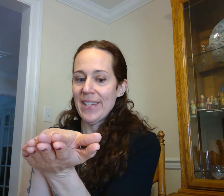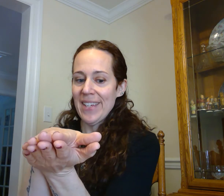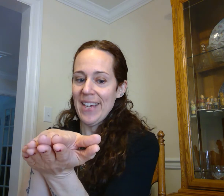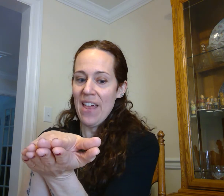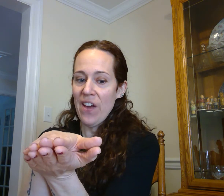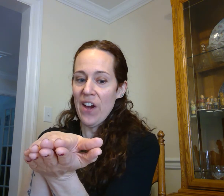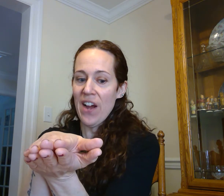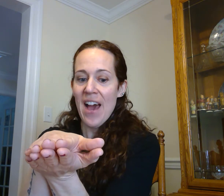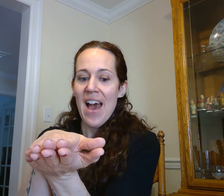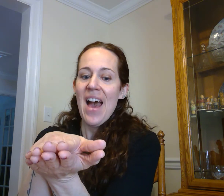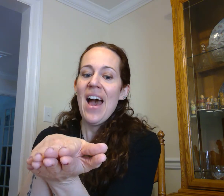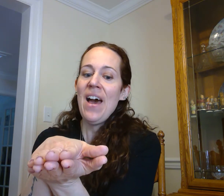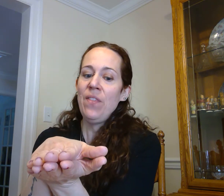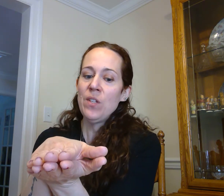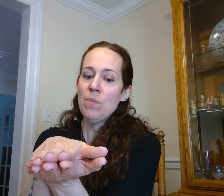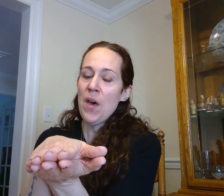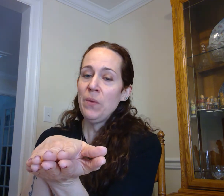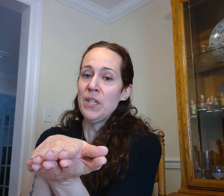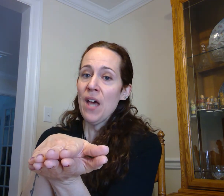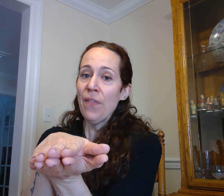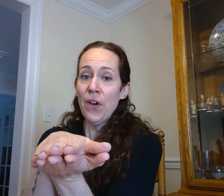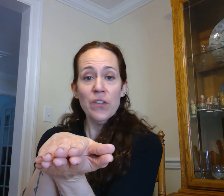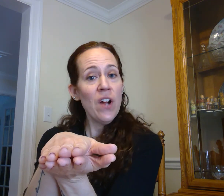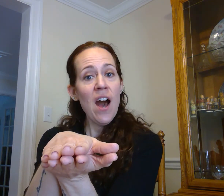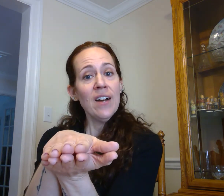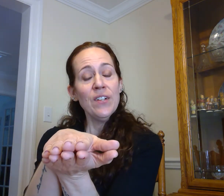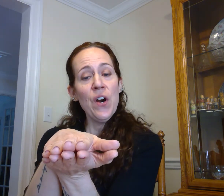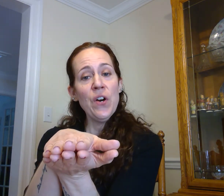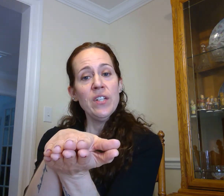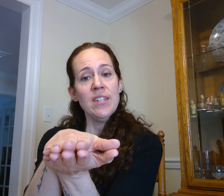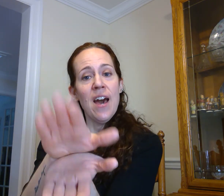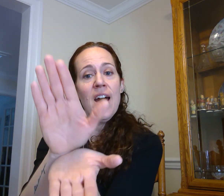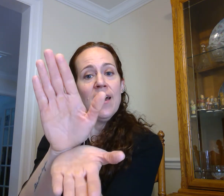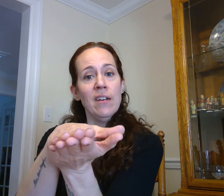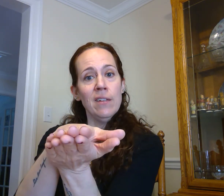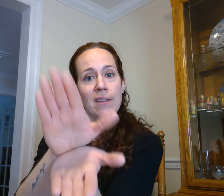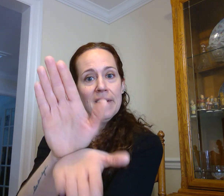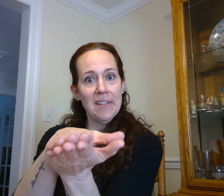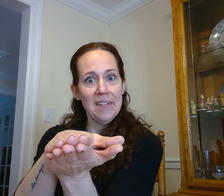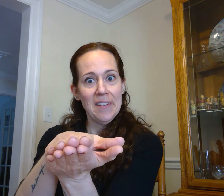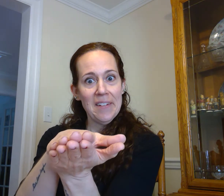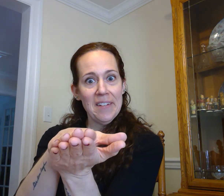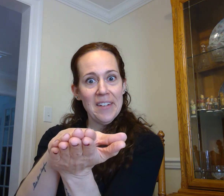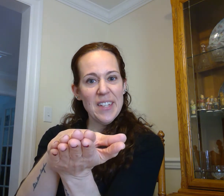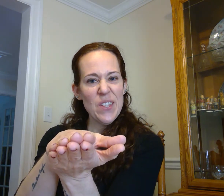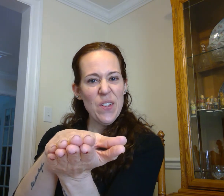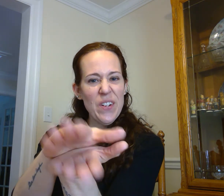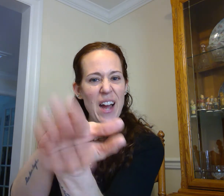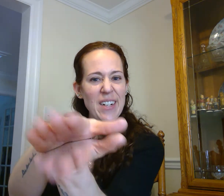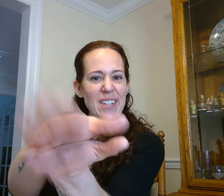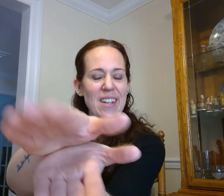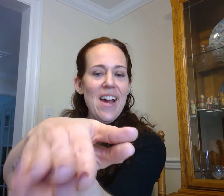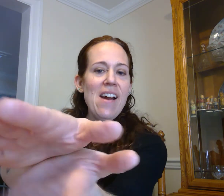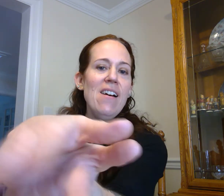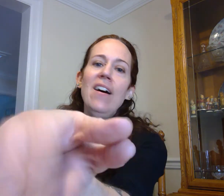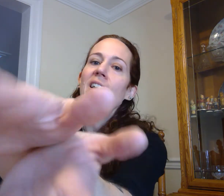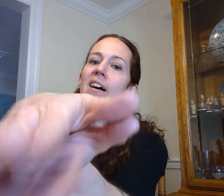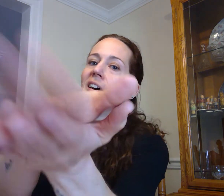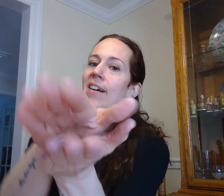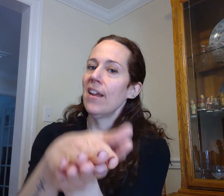together and the smile was on the crocodile crocodile so the crocodile got